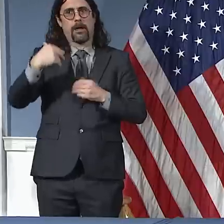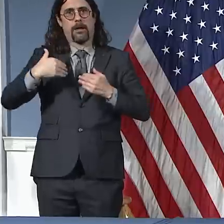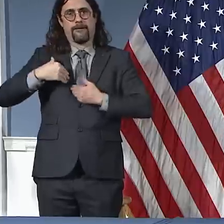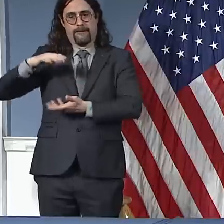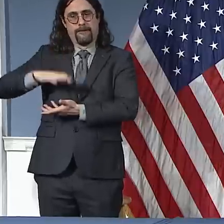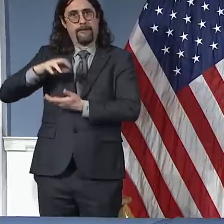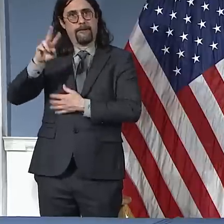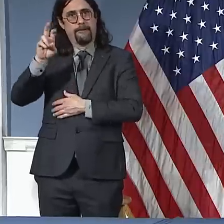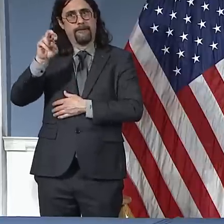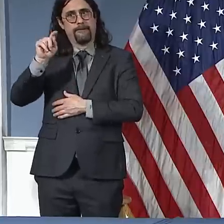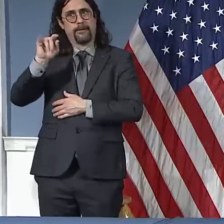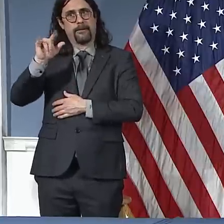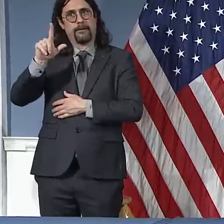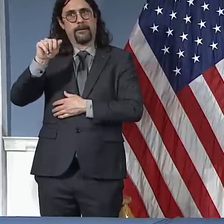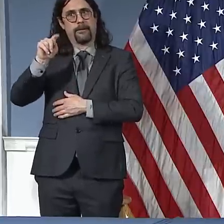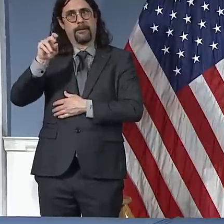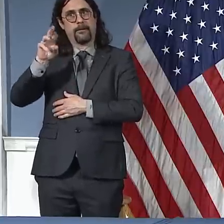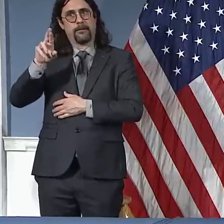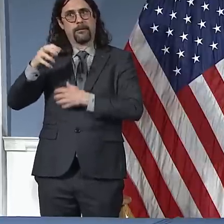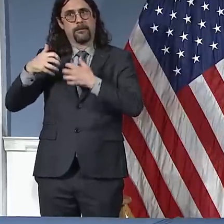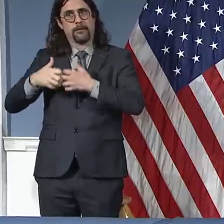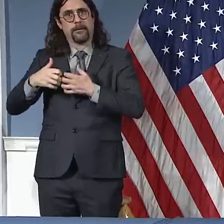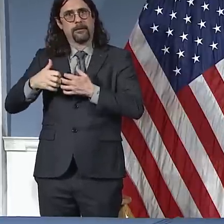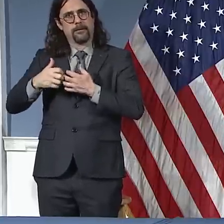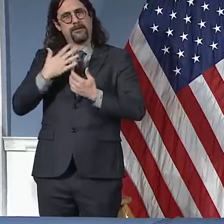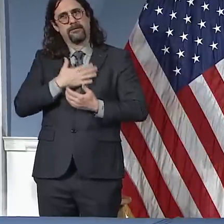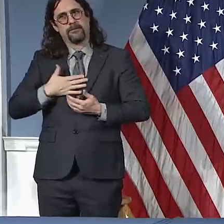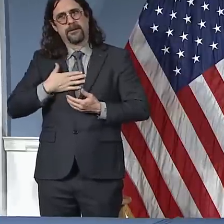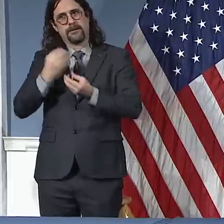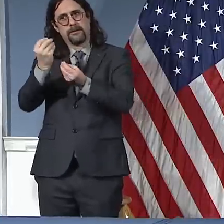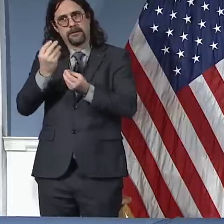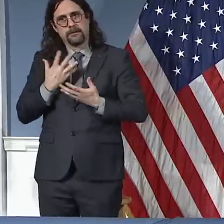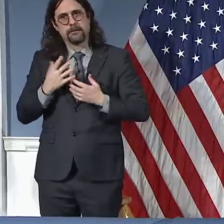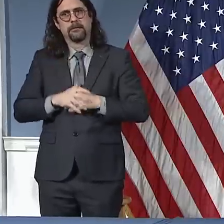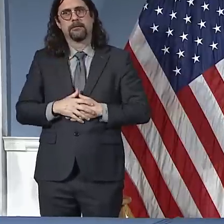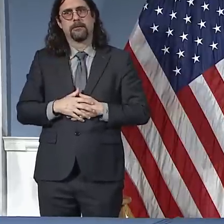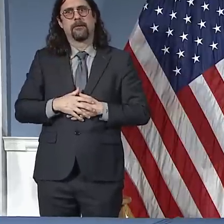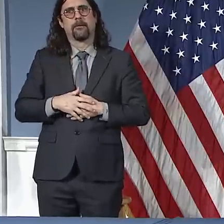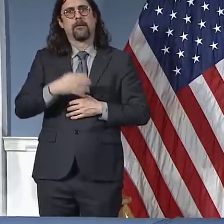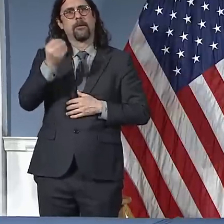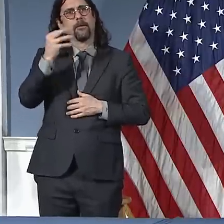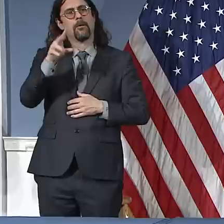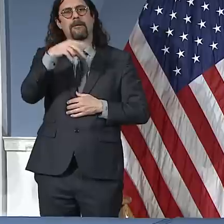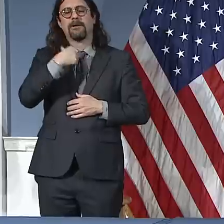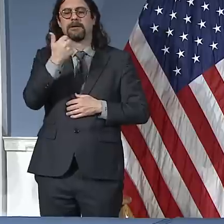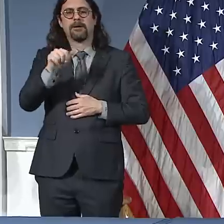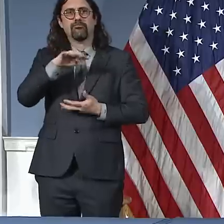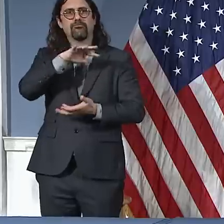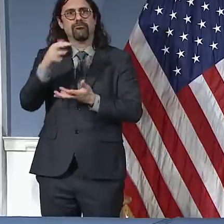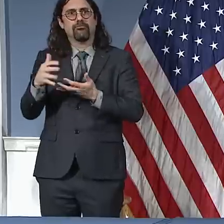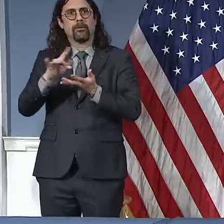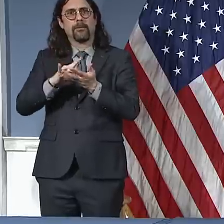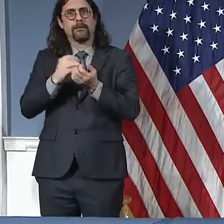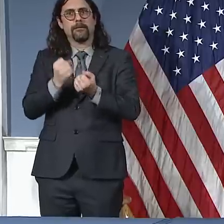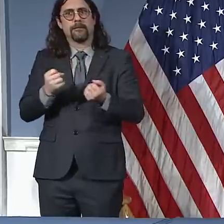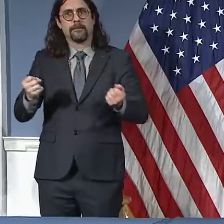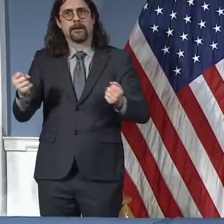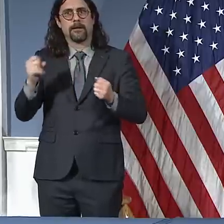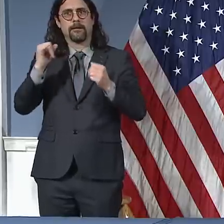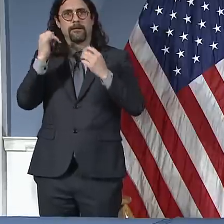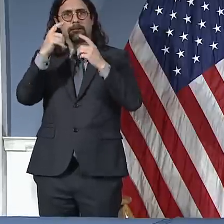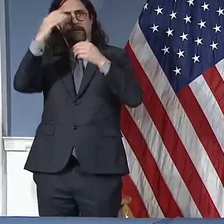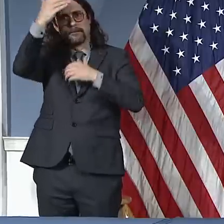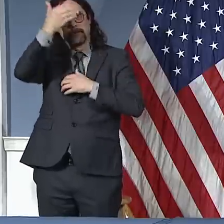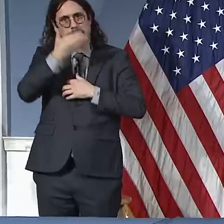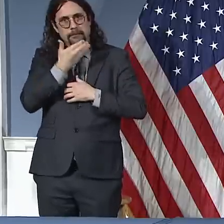face shields, gloves, gowns, anything that could help us, we need it. And the simplest way to let us know about what